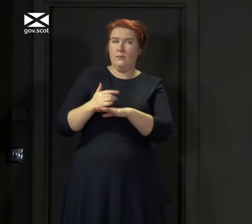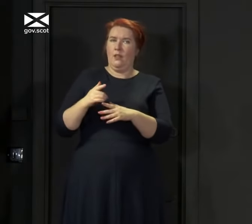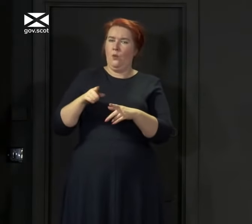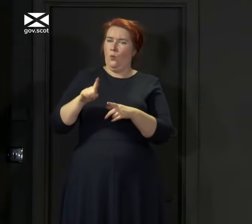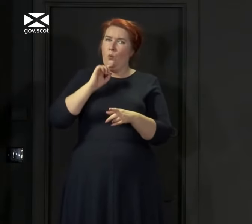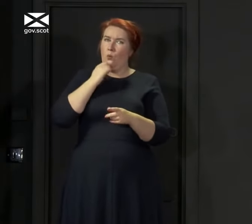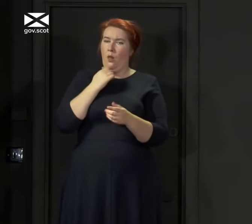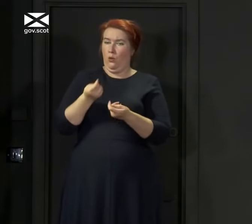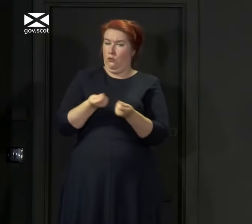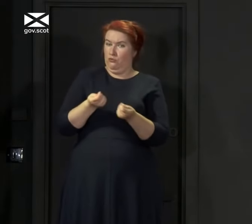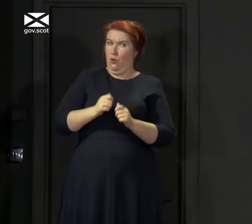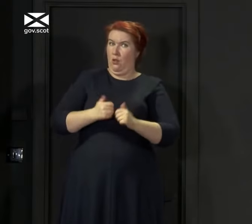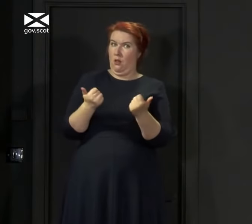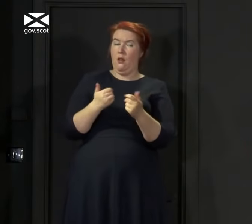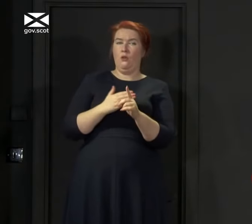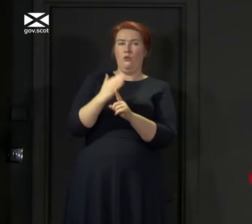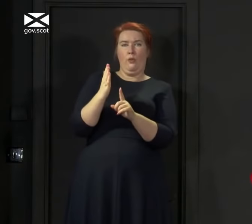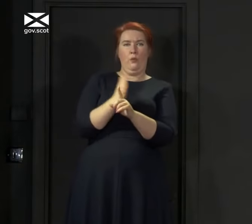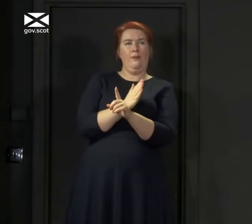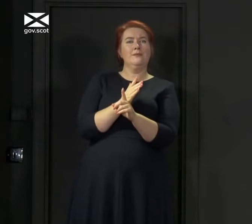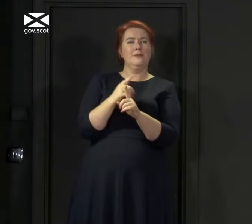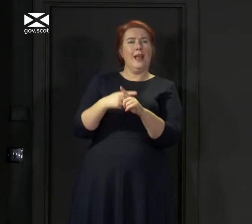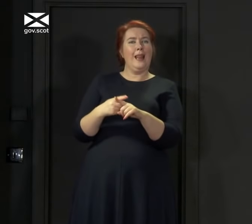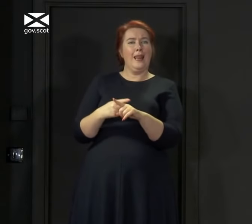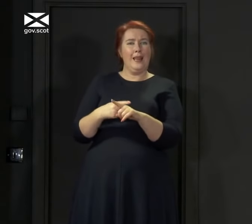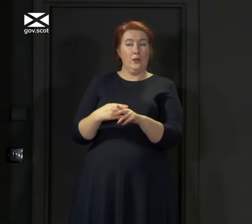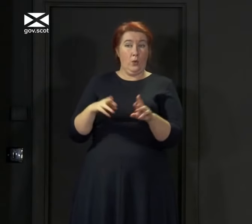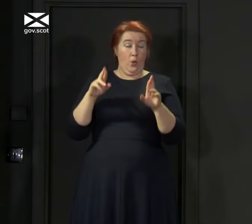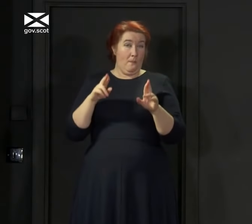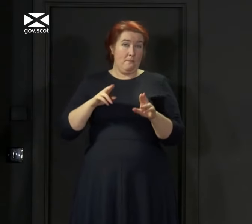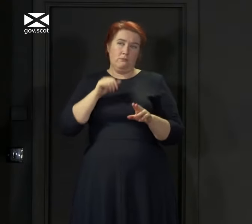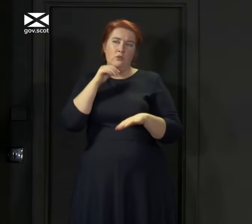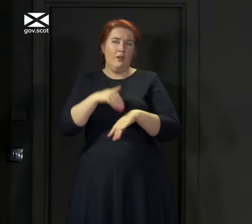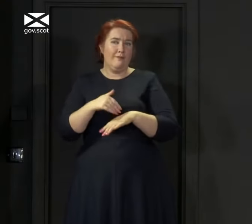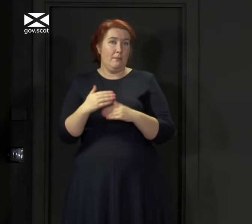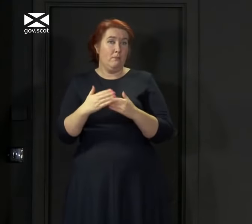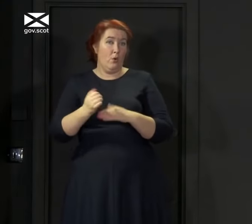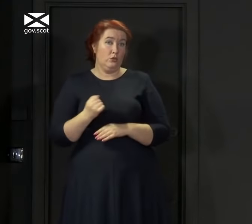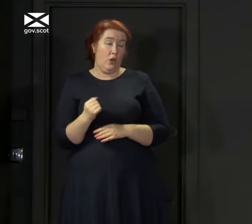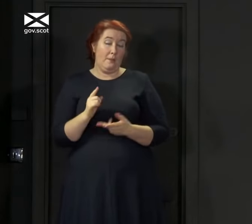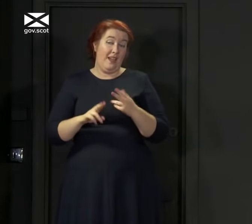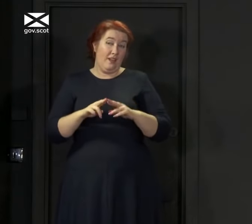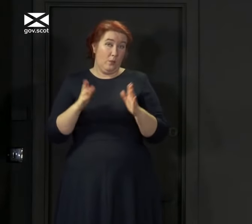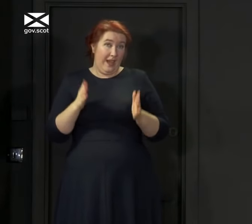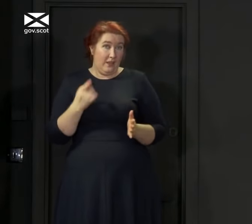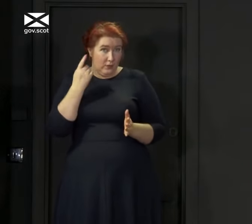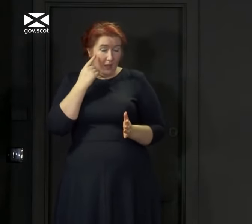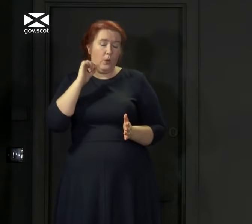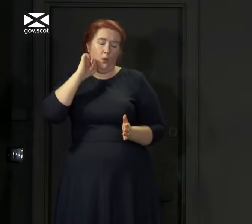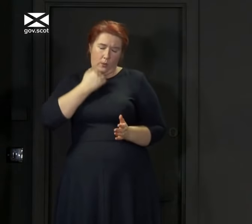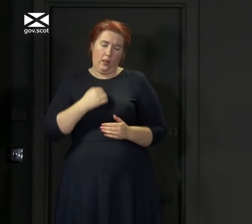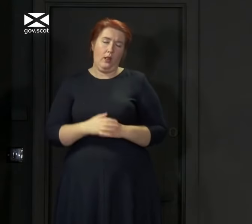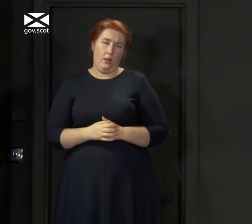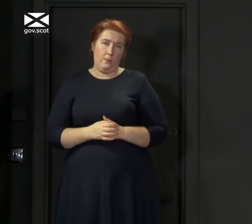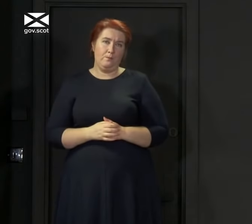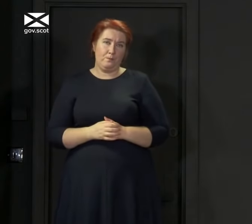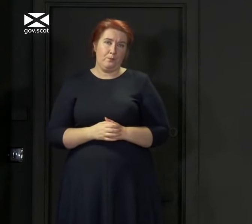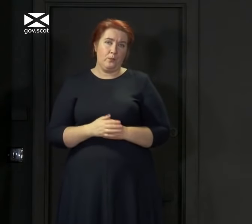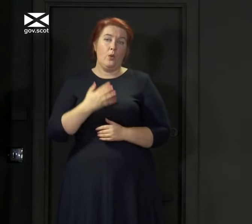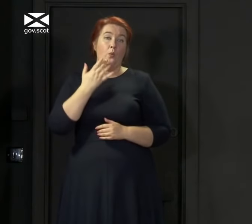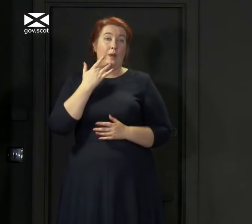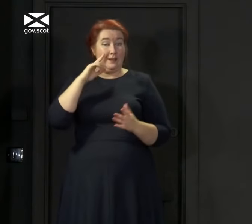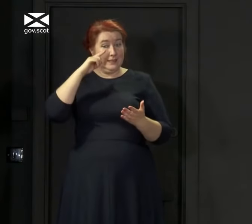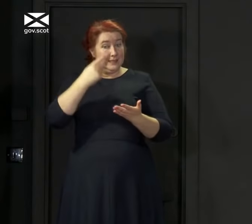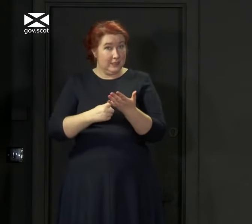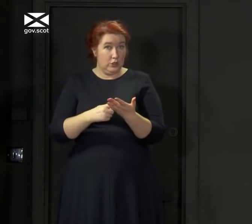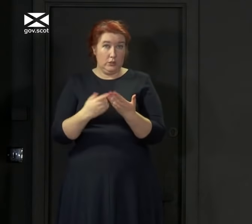control. And we won't need to think about any further action for Scotland. But if we do need to do that, we will. But when we take those decisions,